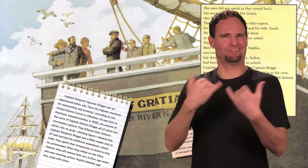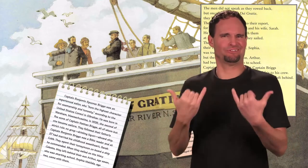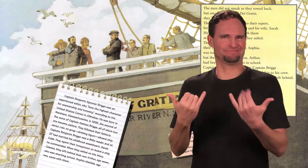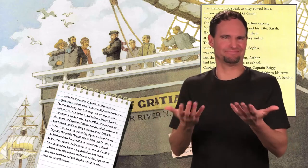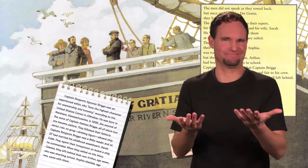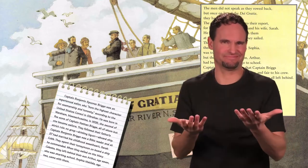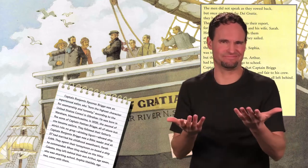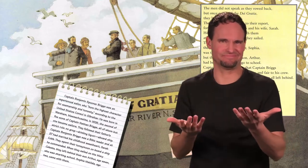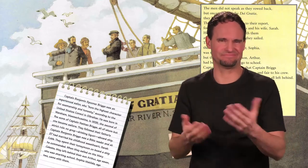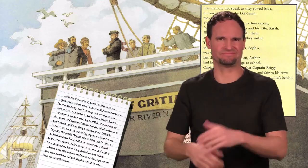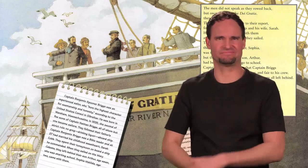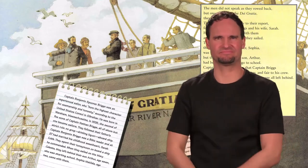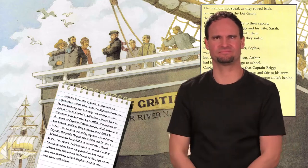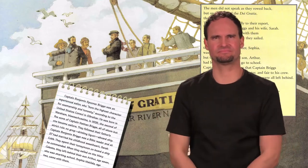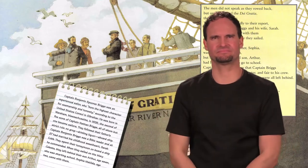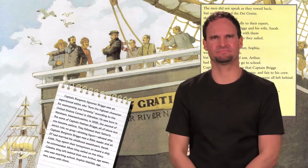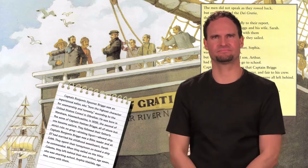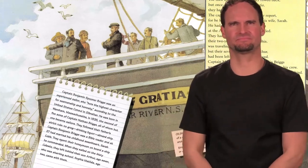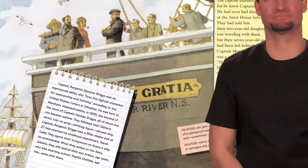she belongs to us.